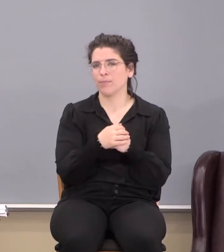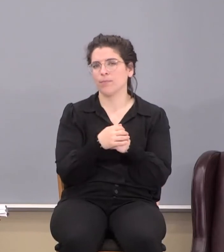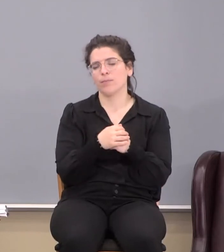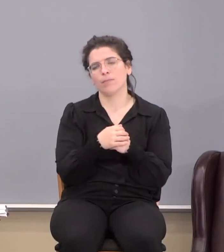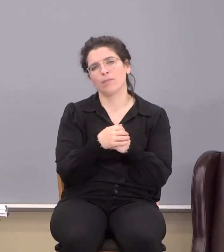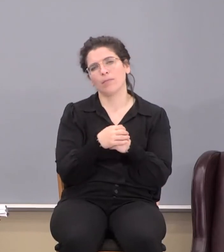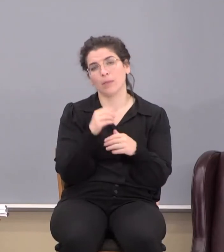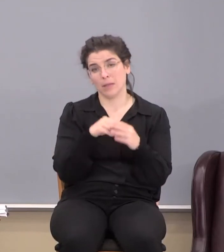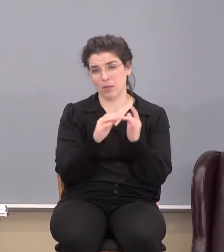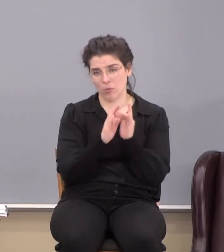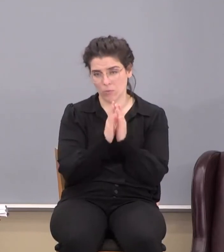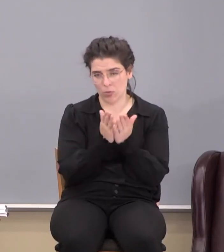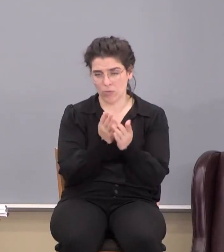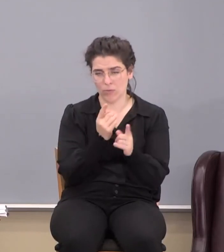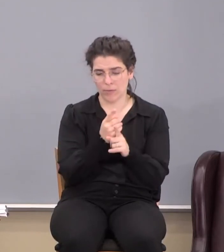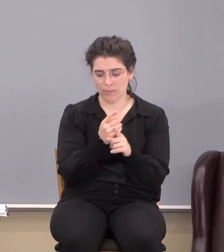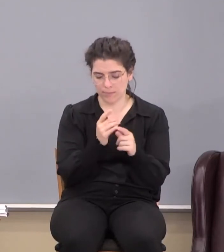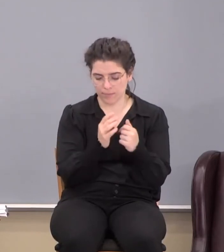In the word.